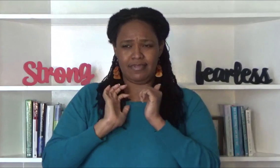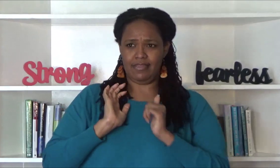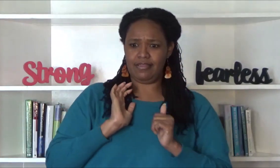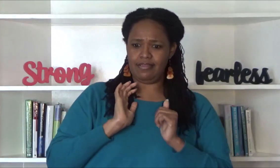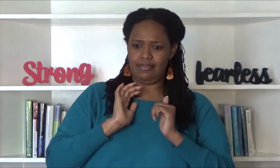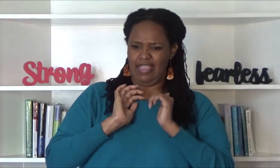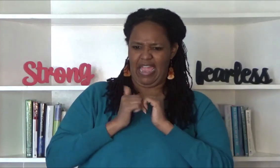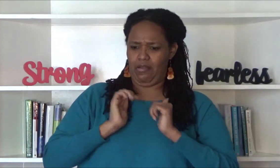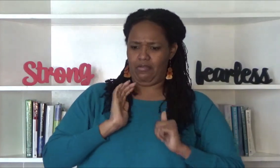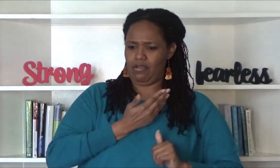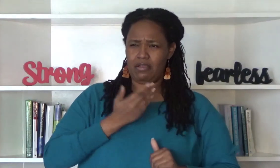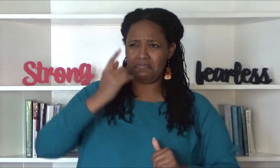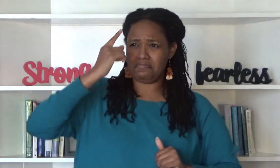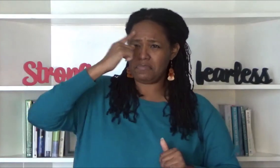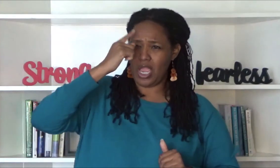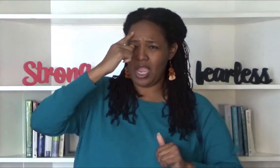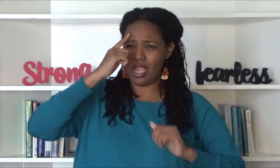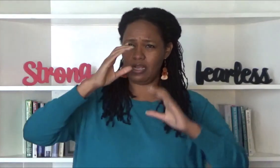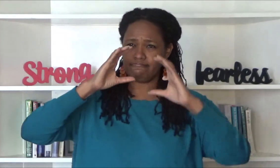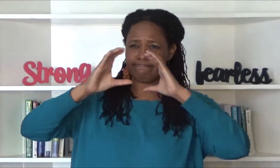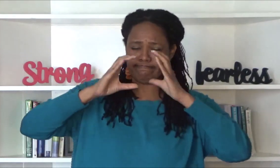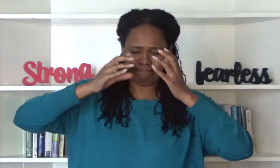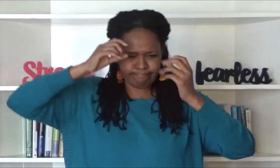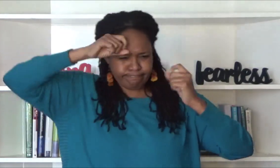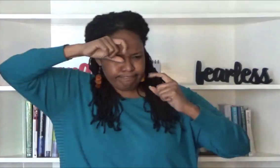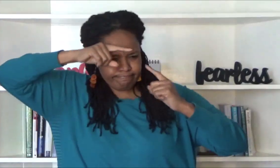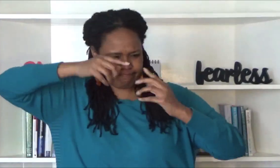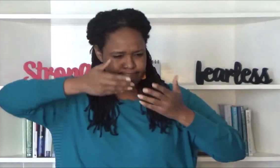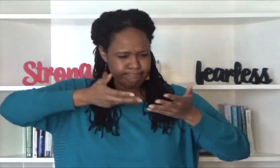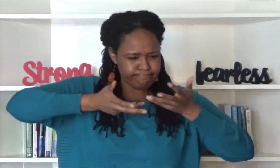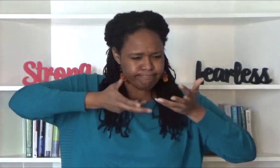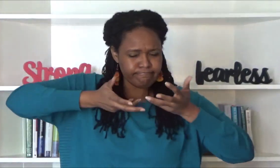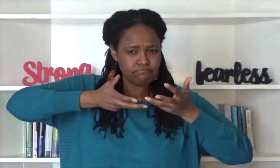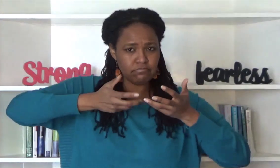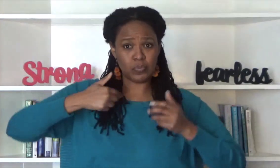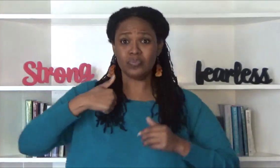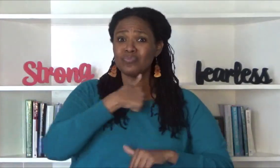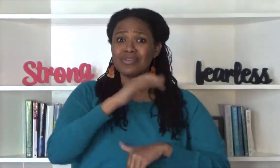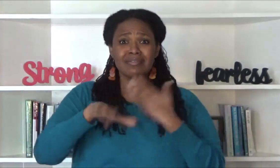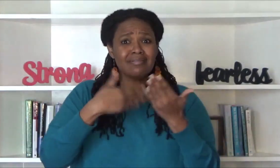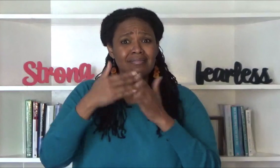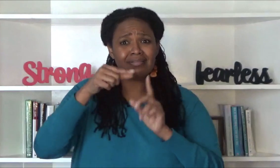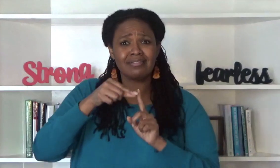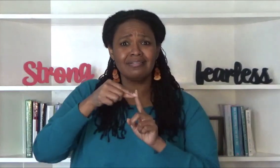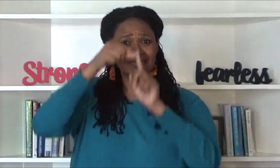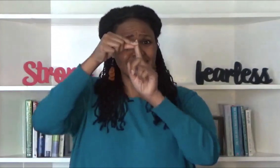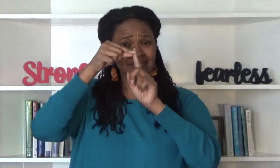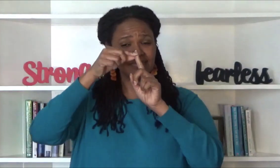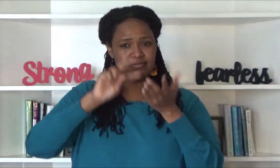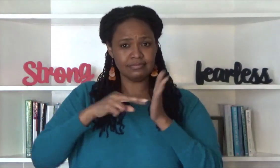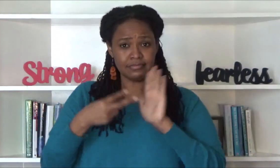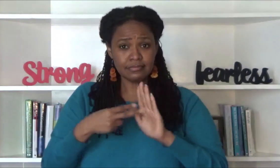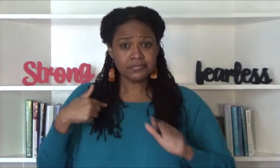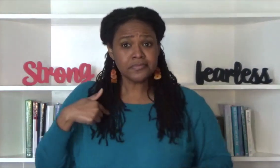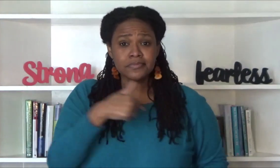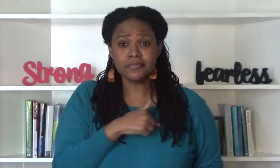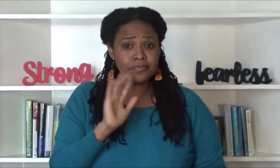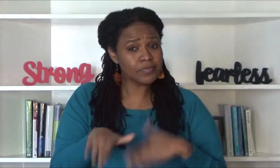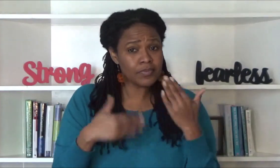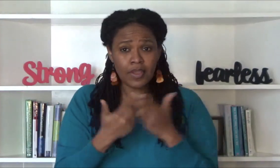communicates to us we are all unique and in that we all have